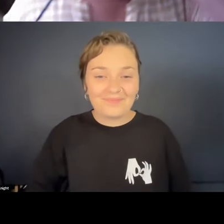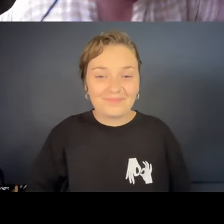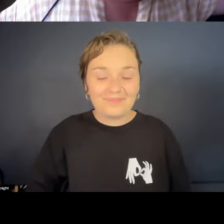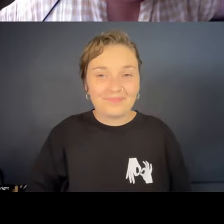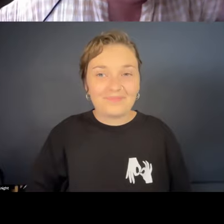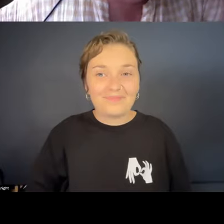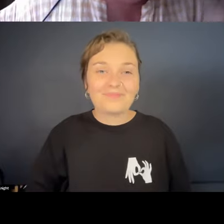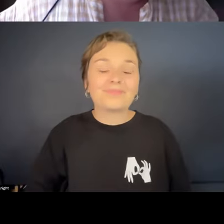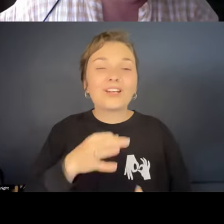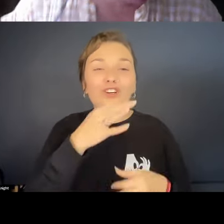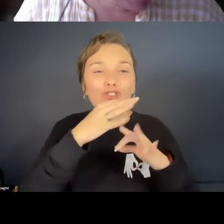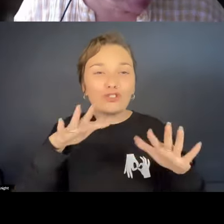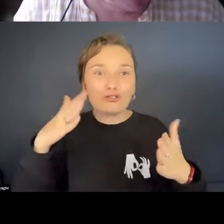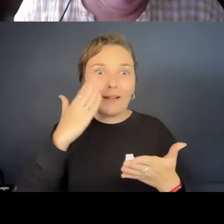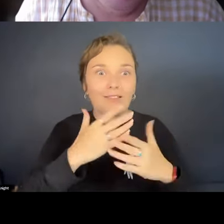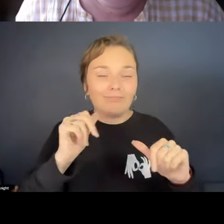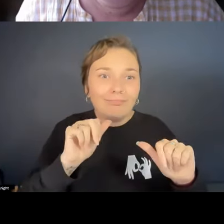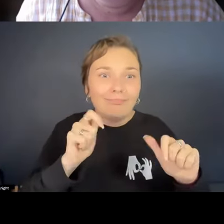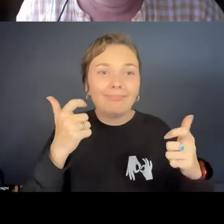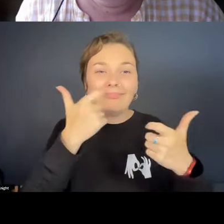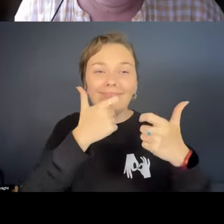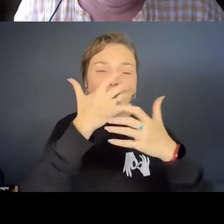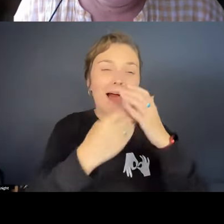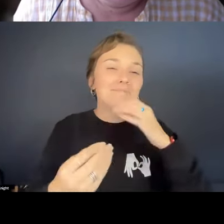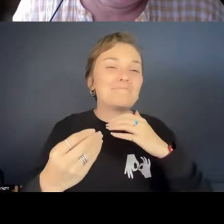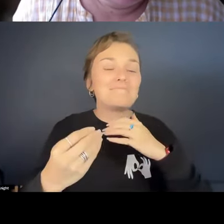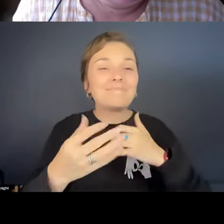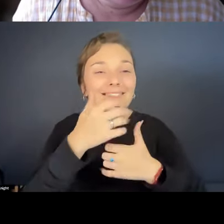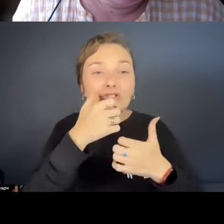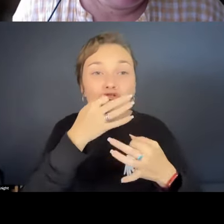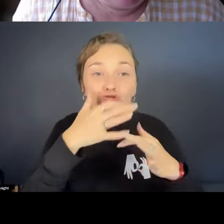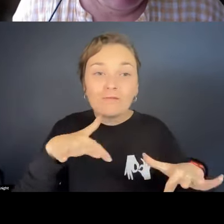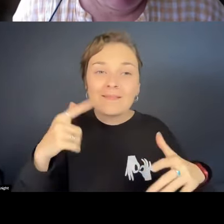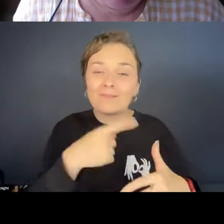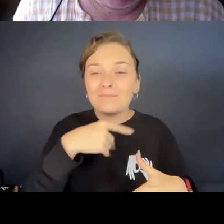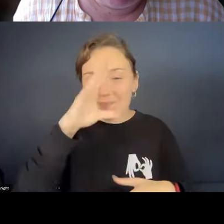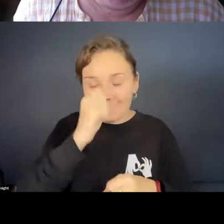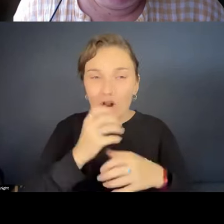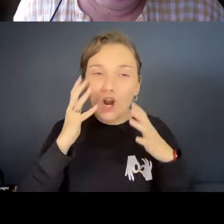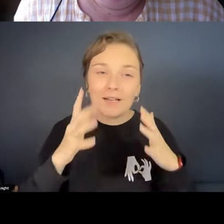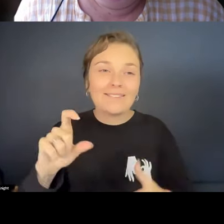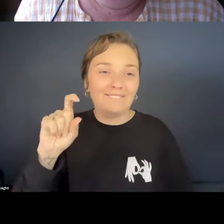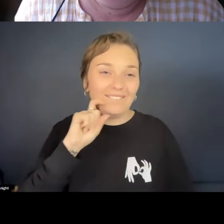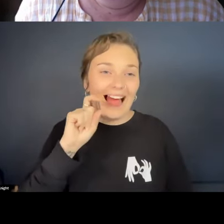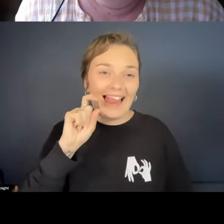The children with the real thing. And the children, we believe, will have a lot of fun with this